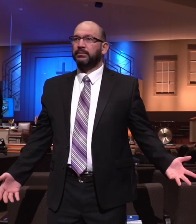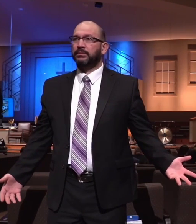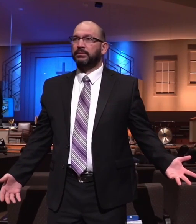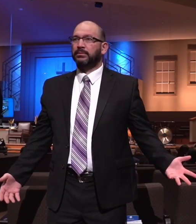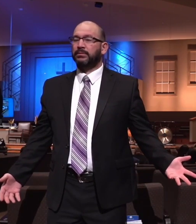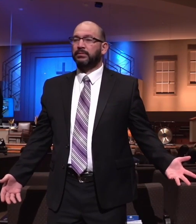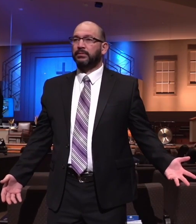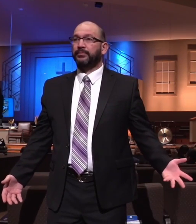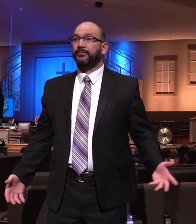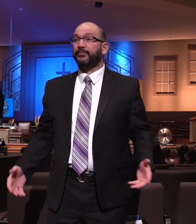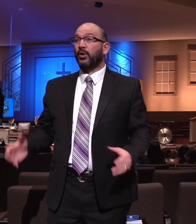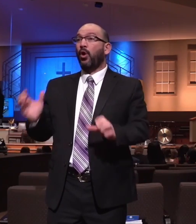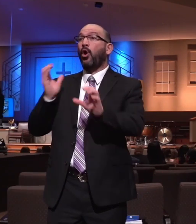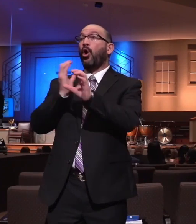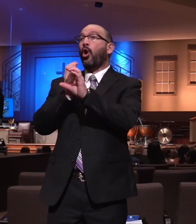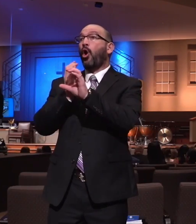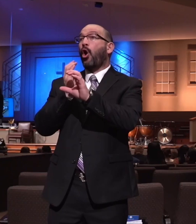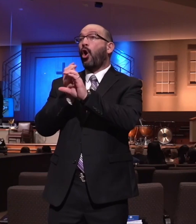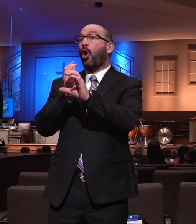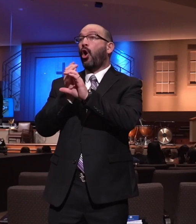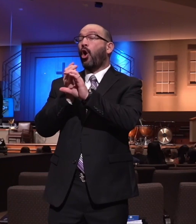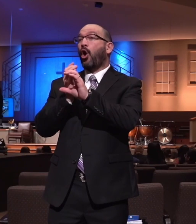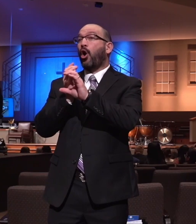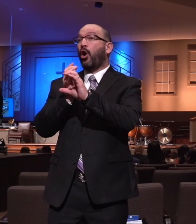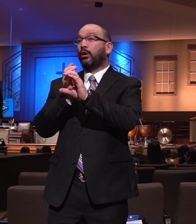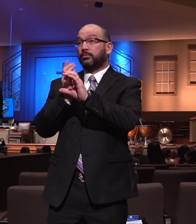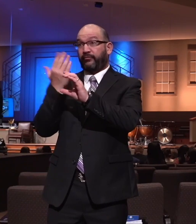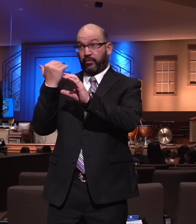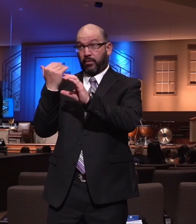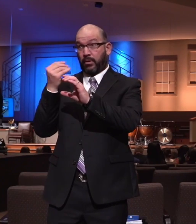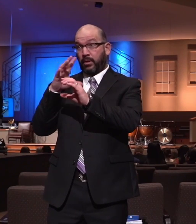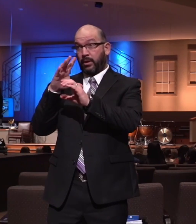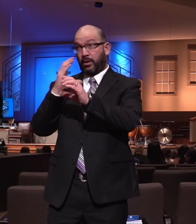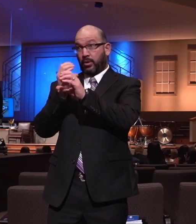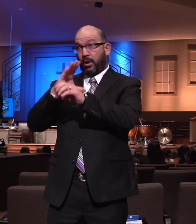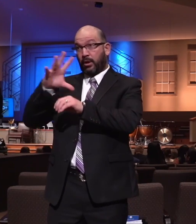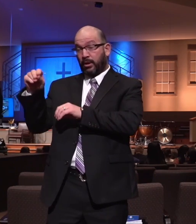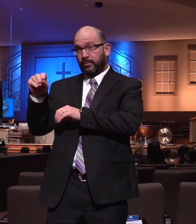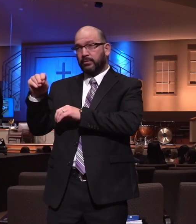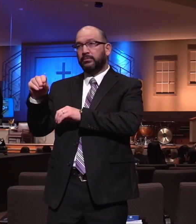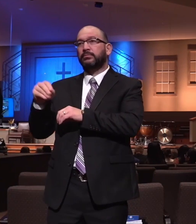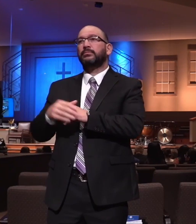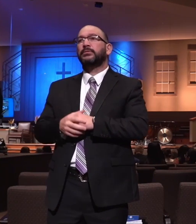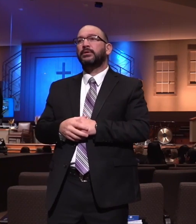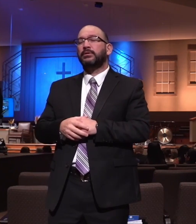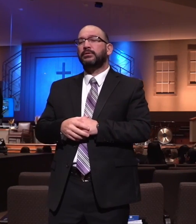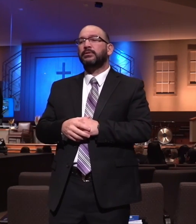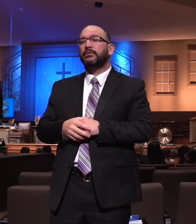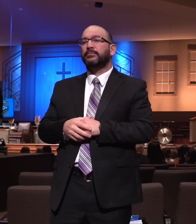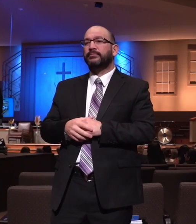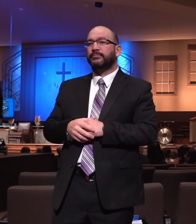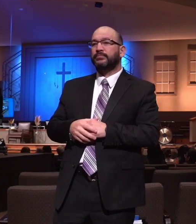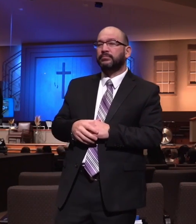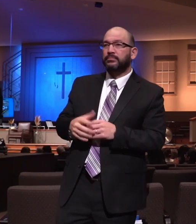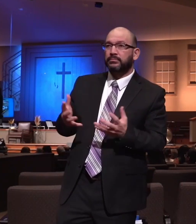Automakers offered, now listen to this, more than 605,000 vehicle configurations,